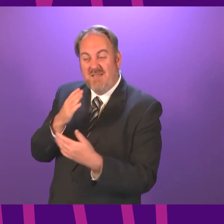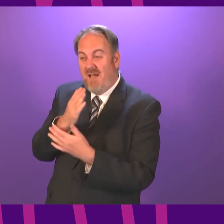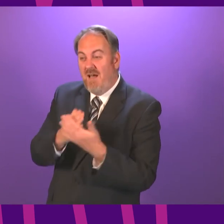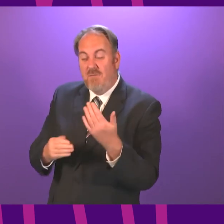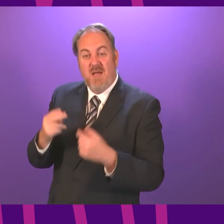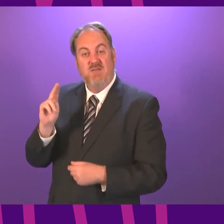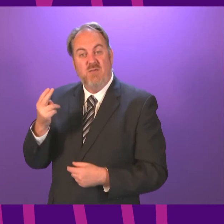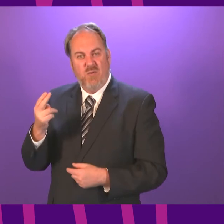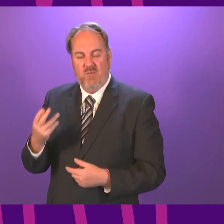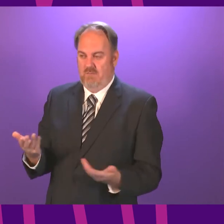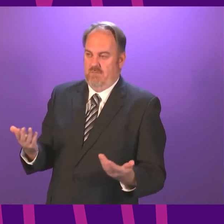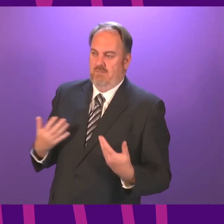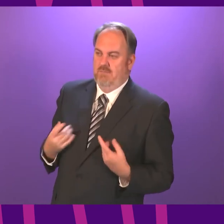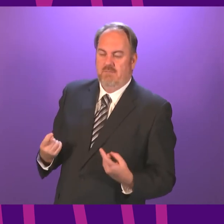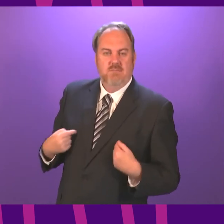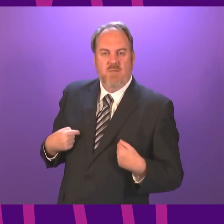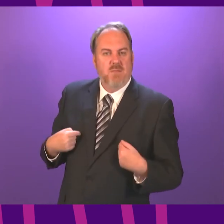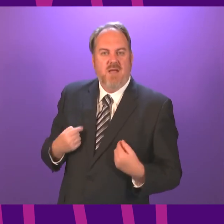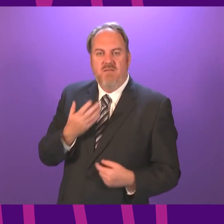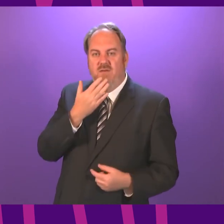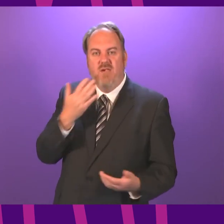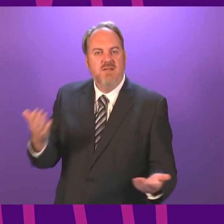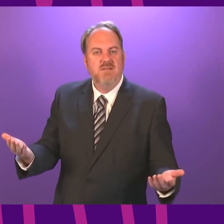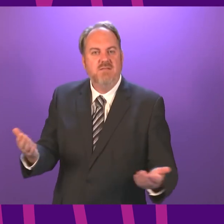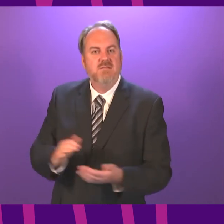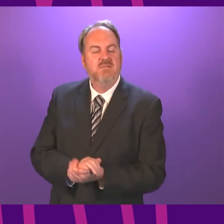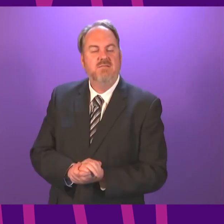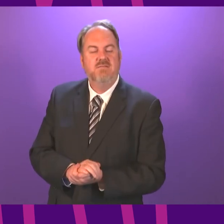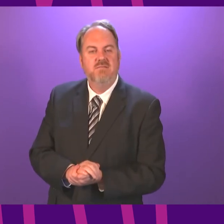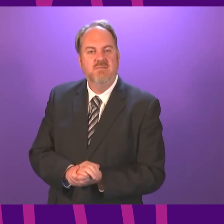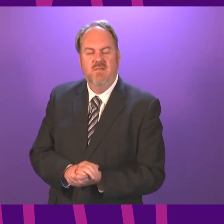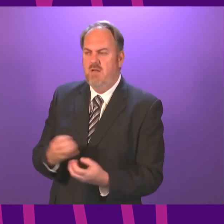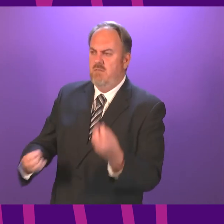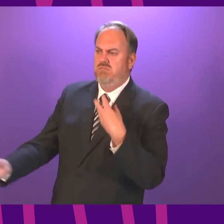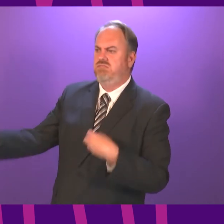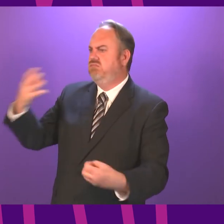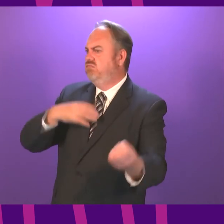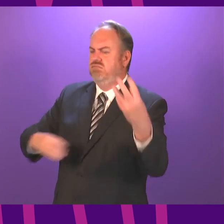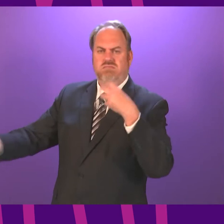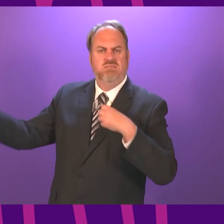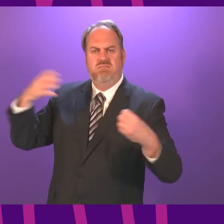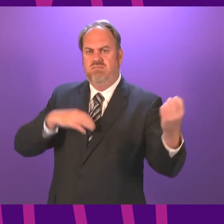then I can...